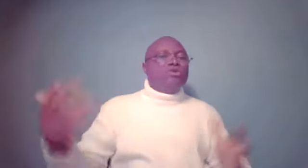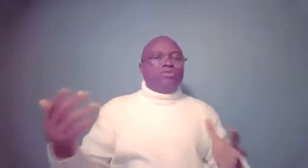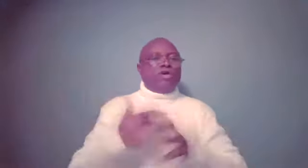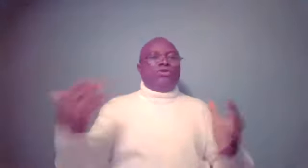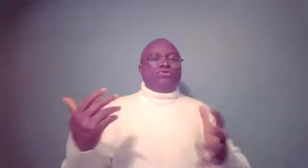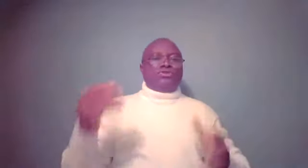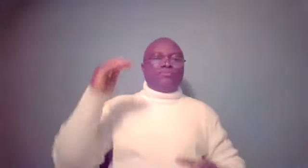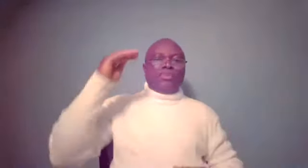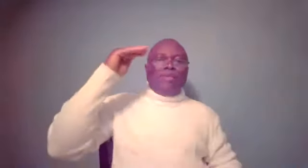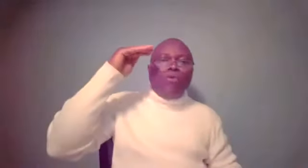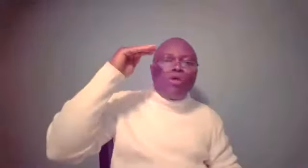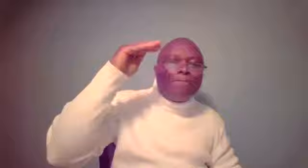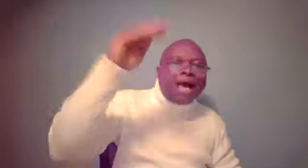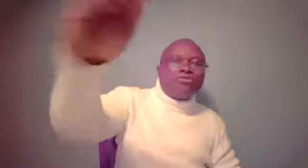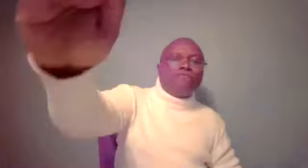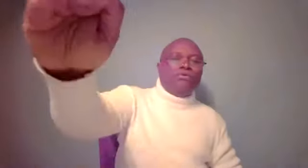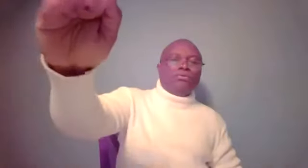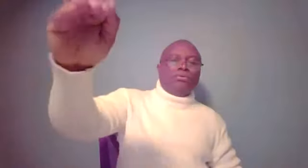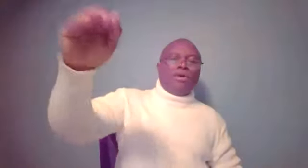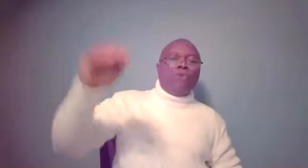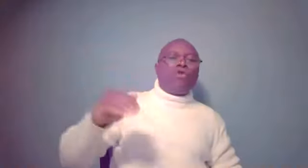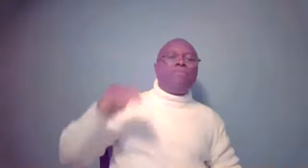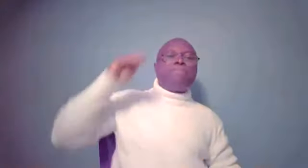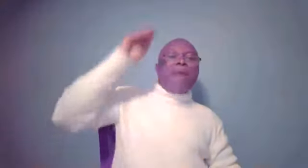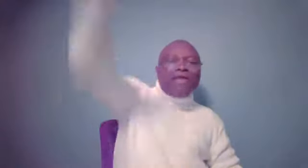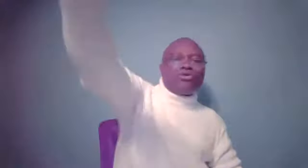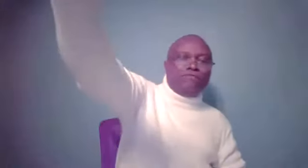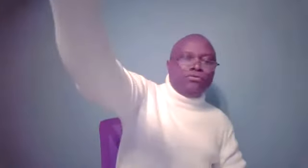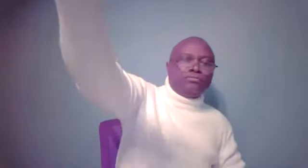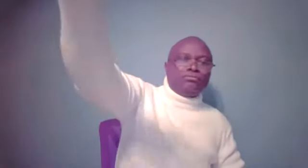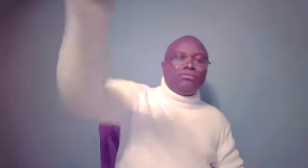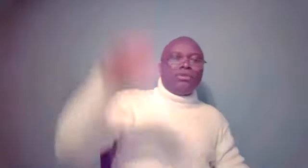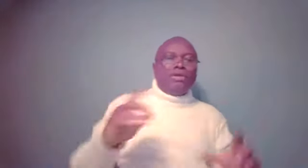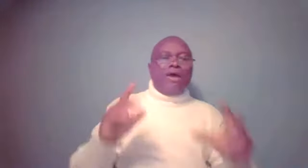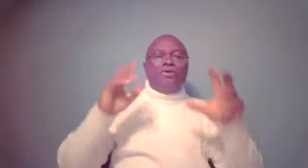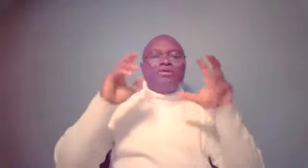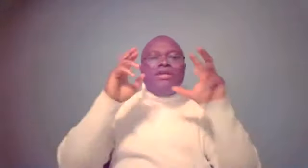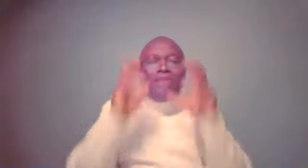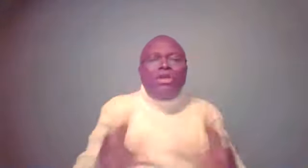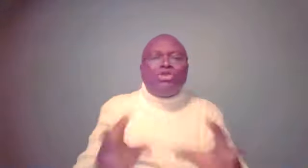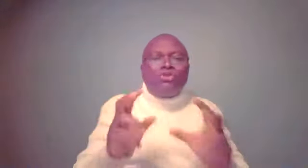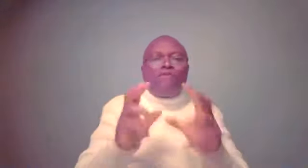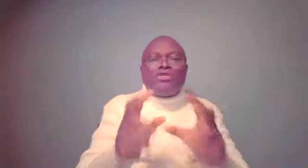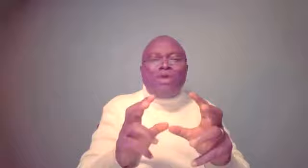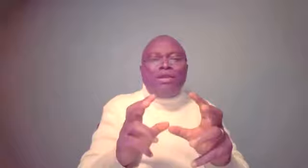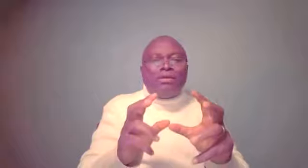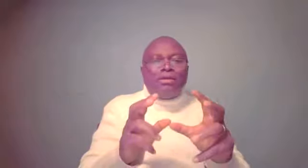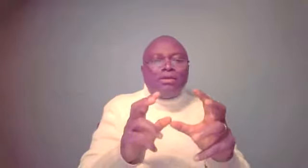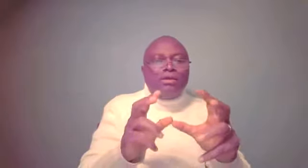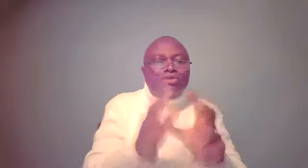losing. We're going to lose. But I want to be part of you. I want to be part of you. Now, the nation of Israel is